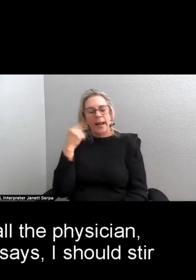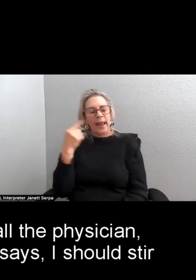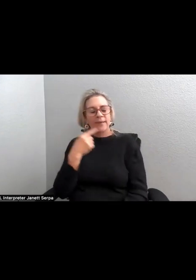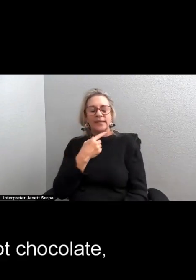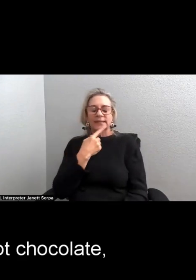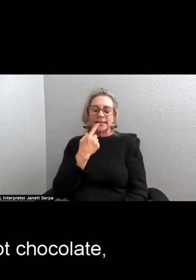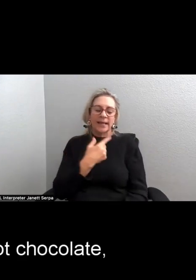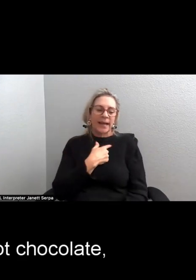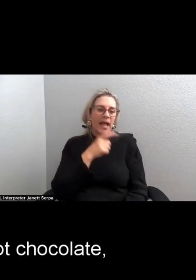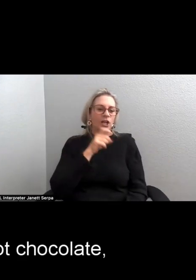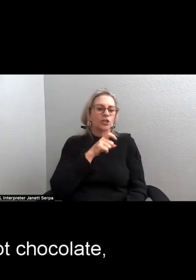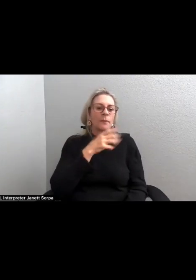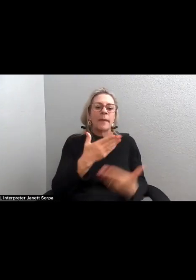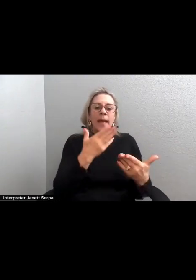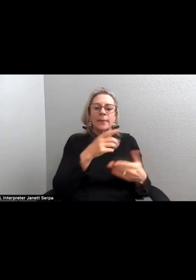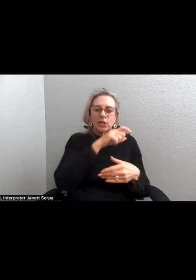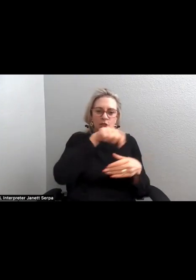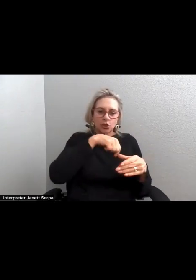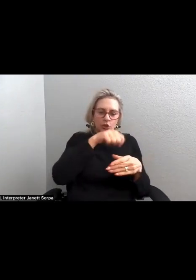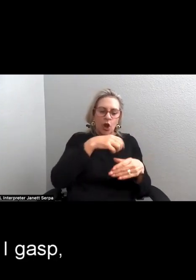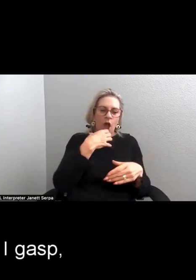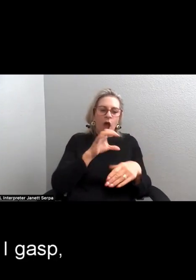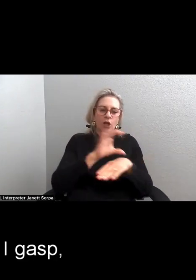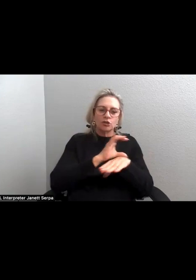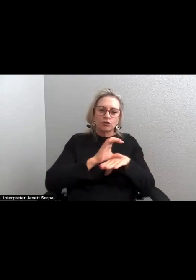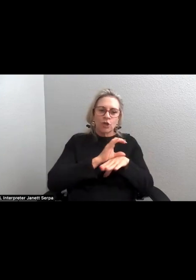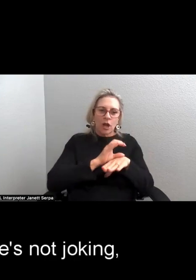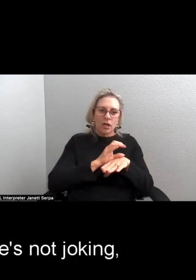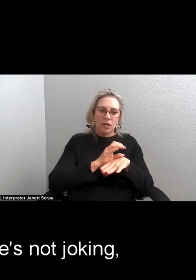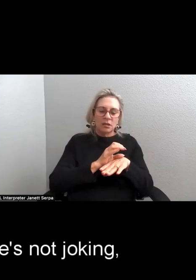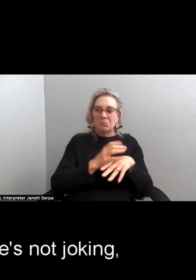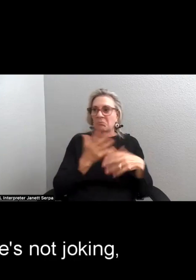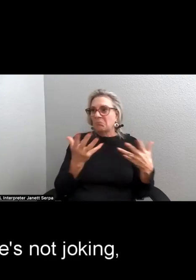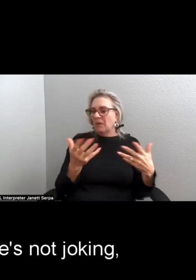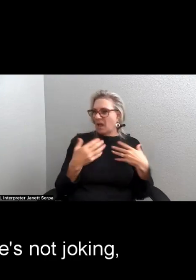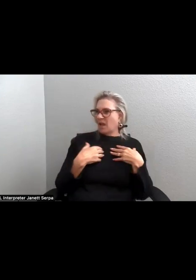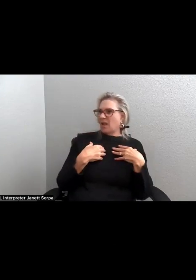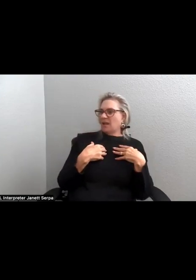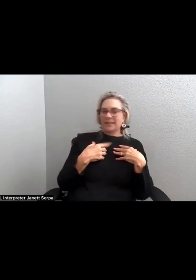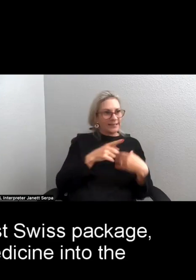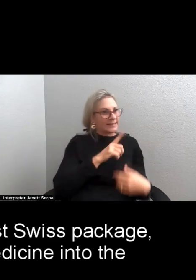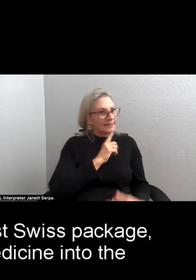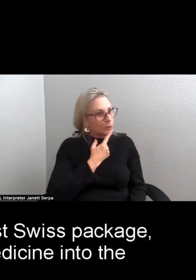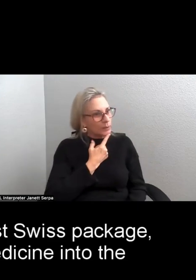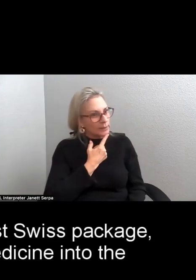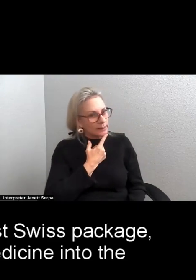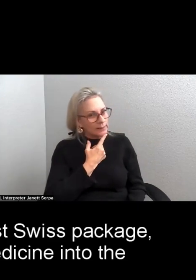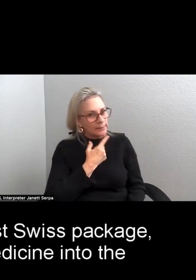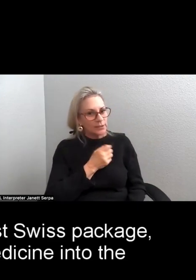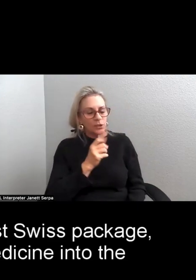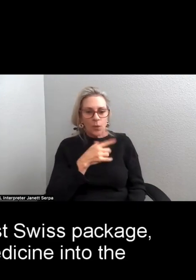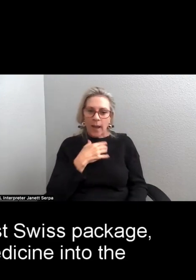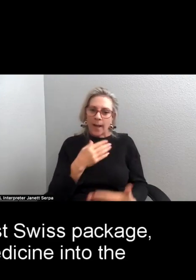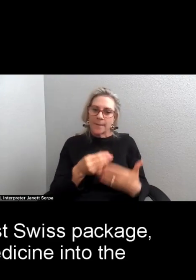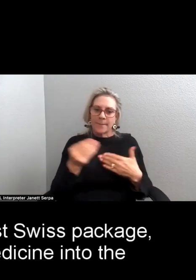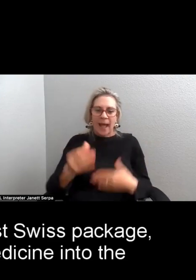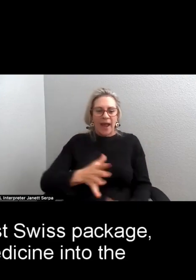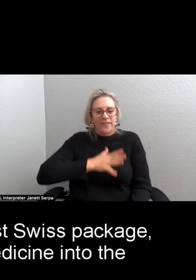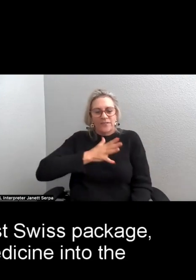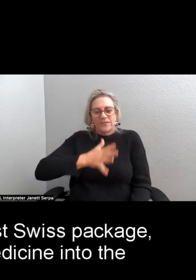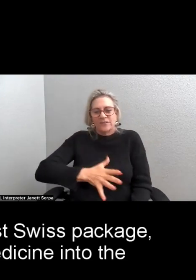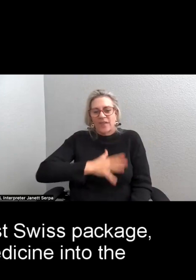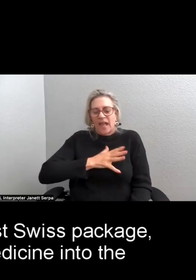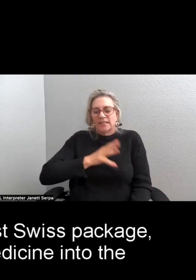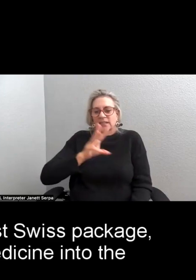I should stir the pill into hot chocolate, at which I gasp, and he says he's not joking. So I buy the fanciest Swiss